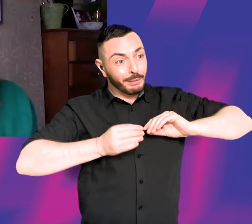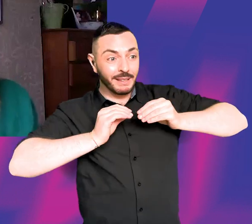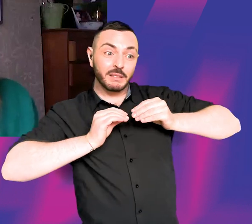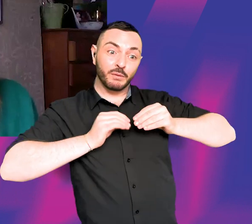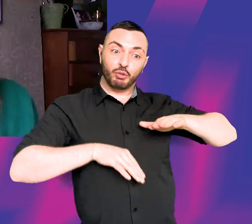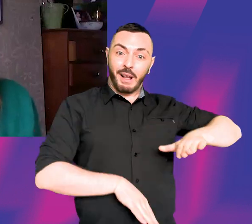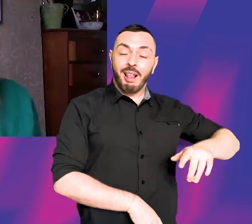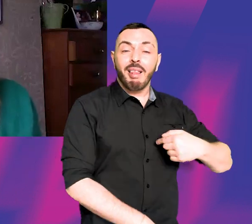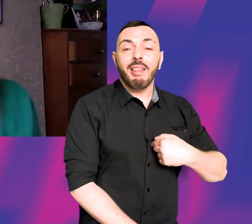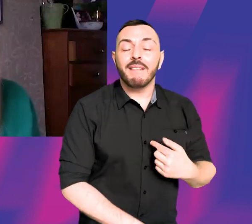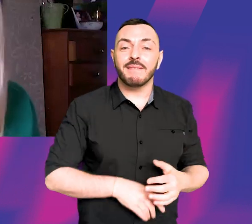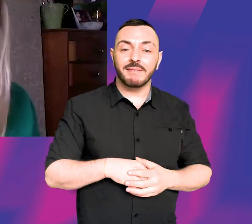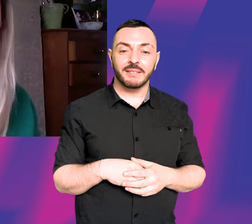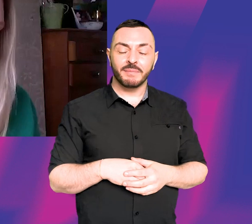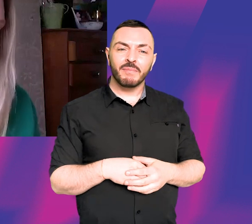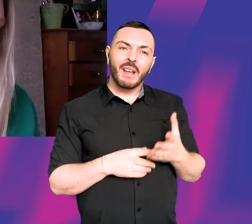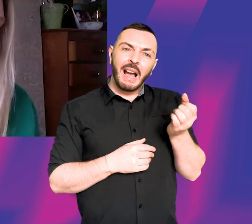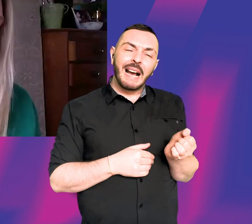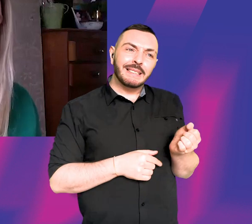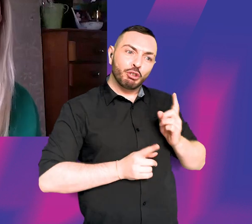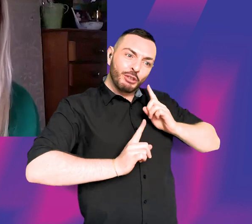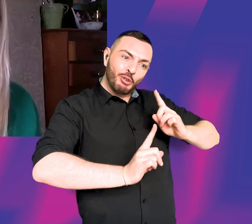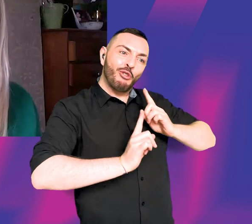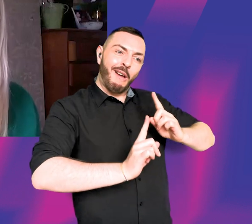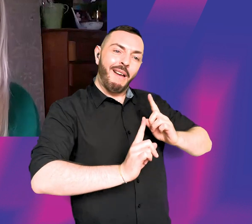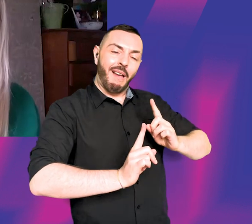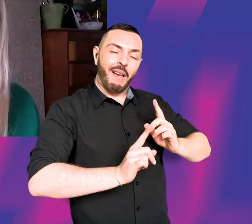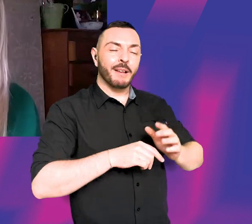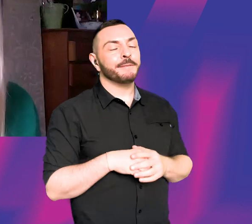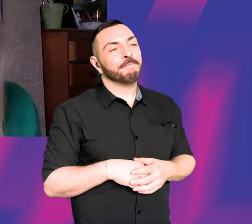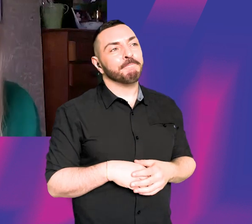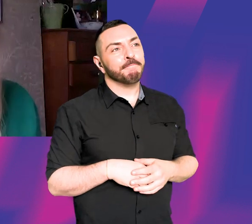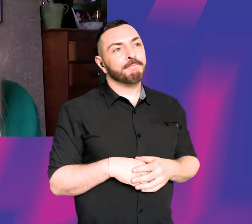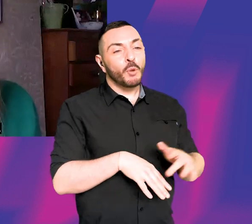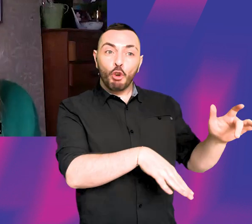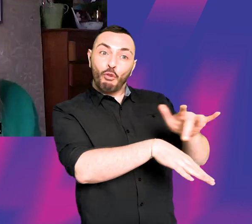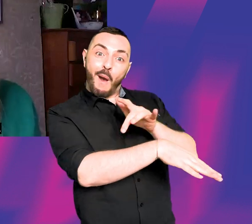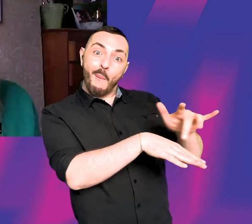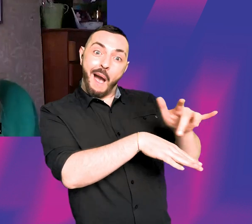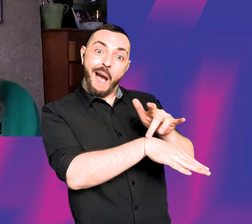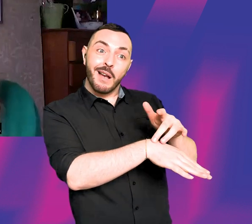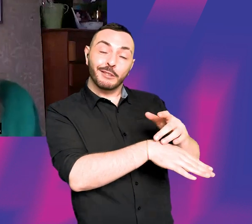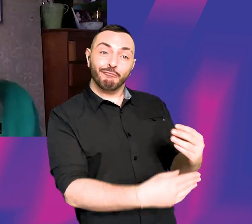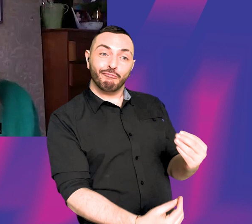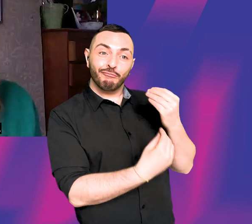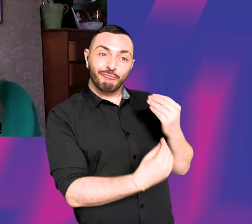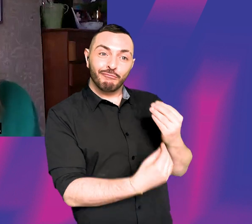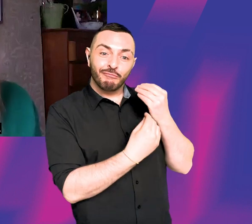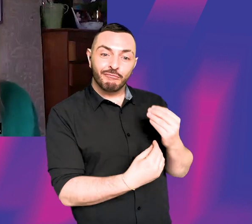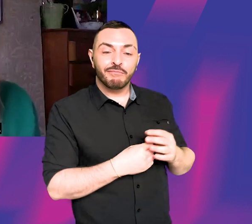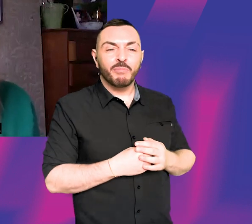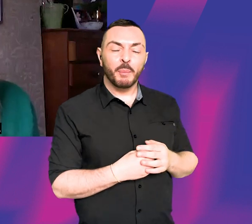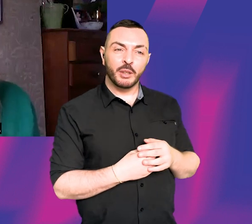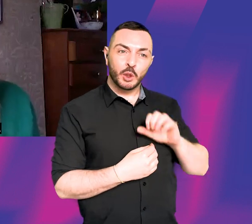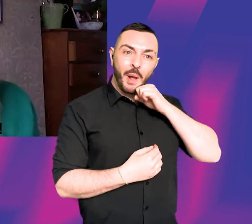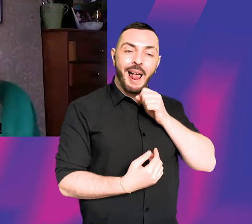but I had a teacher at school who was a drama teacher, but she also gave like one-on